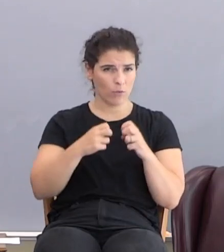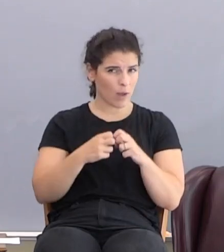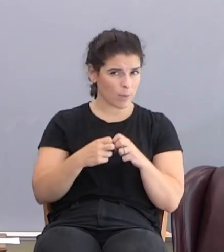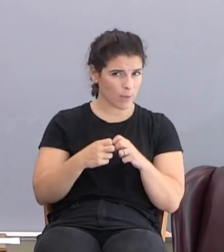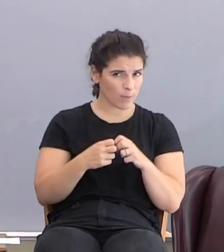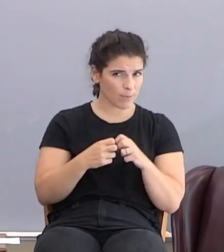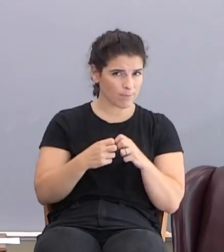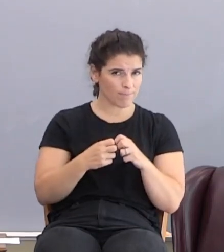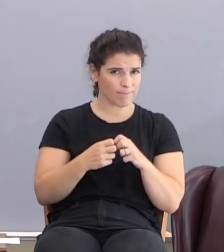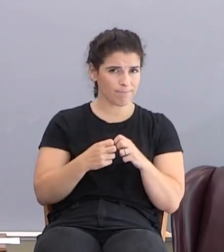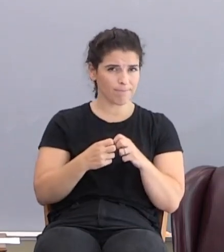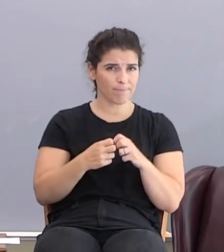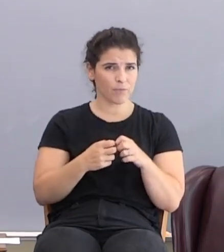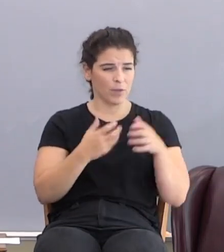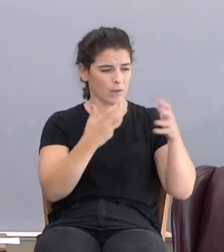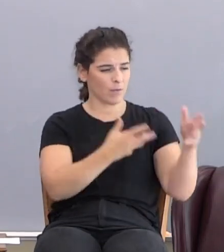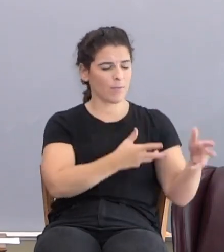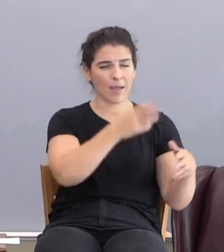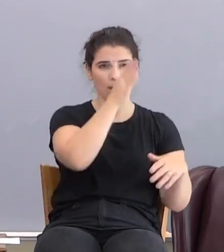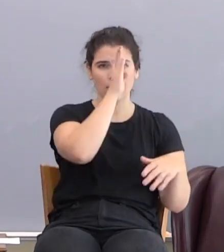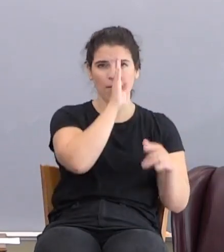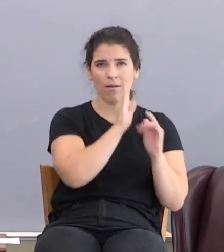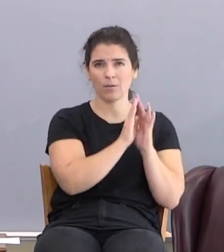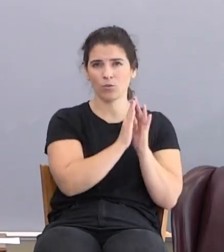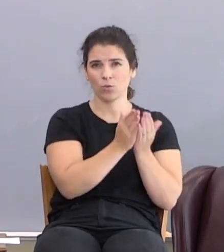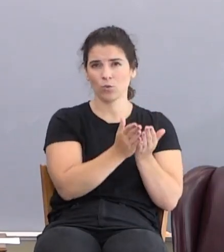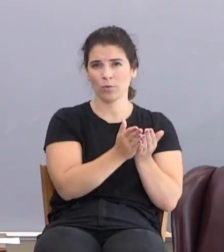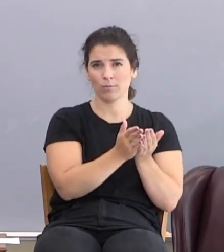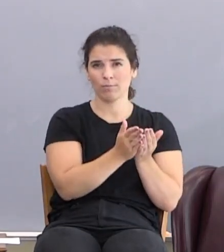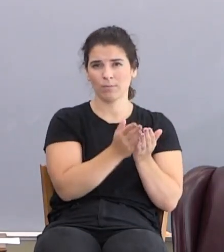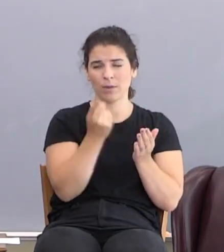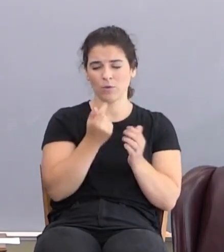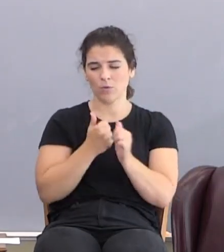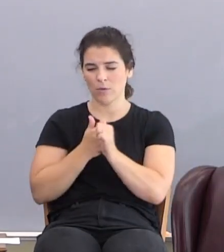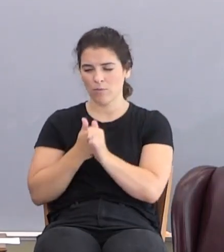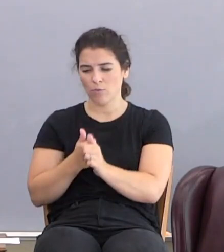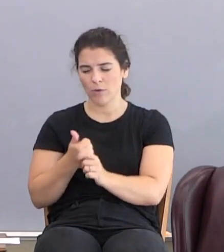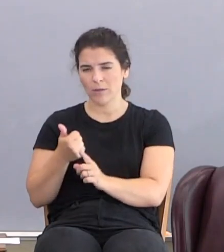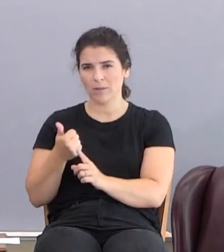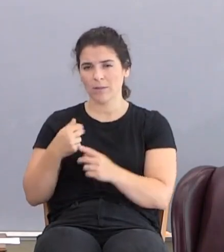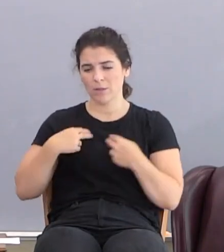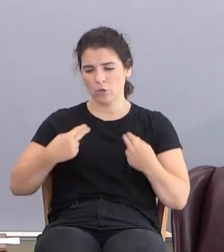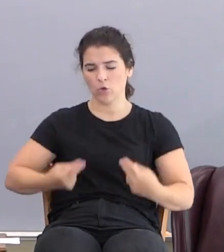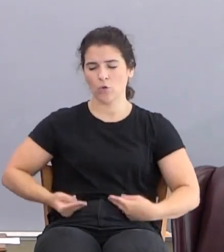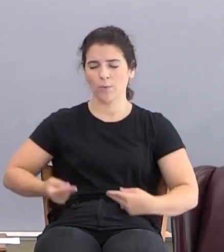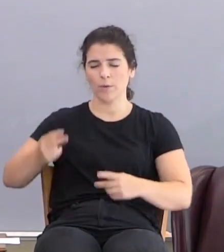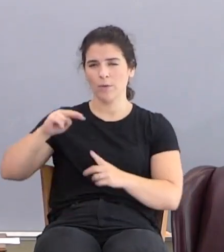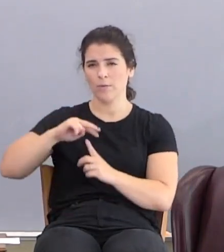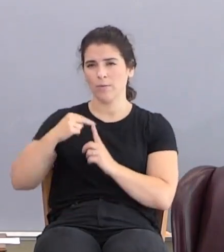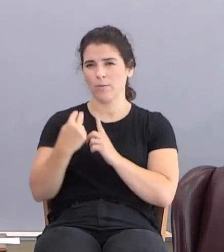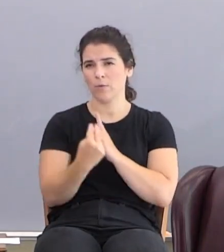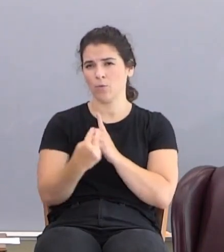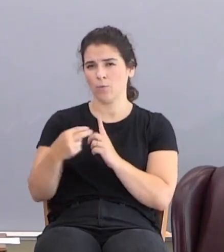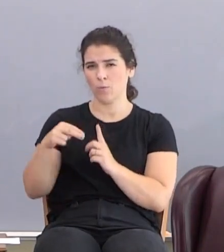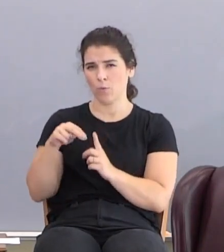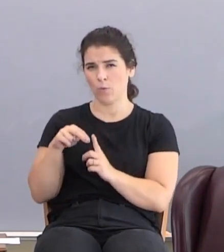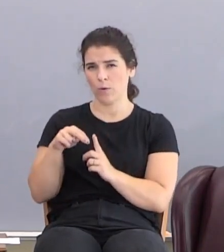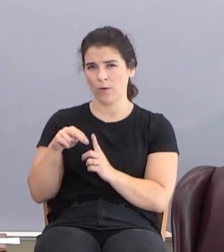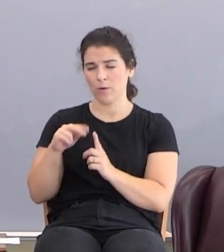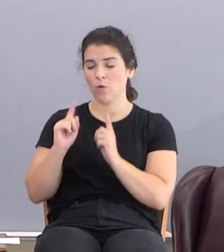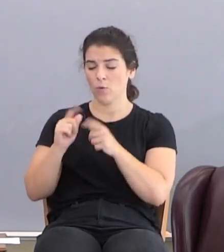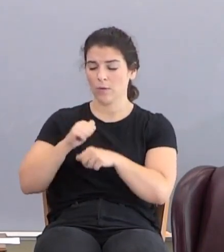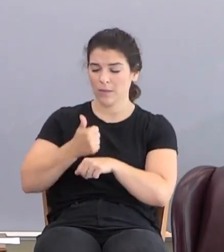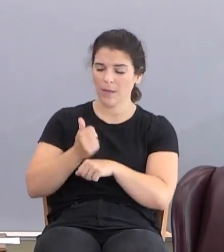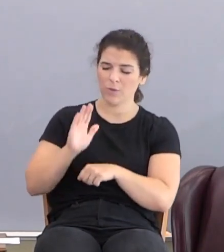that he's turned his back on God's word and he's only embraced the human viewpoint. Going about to establish